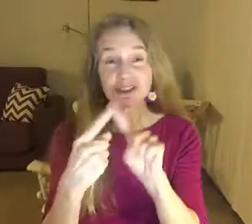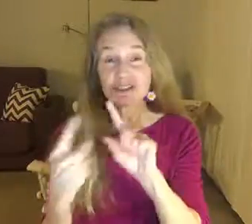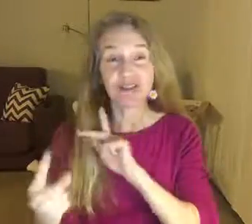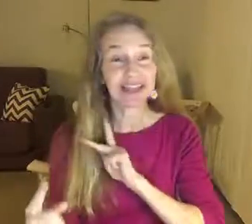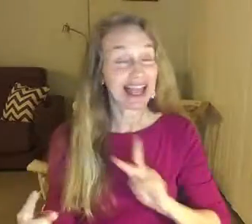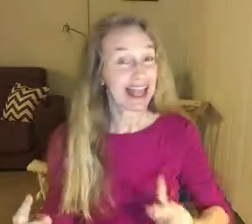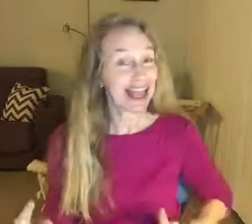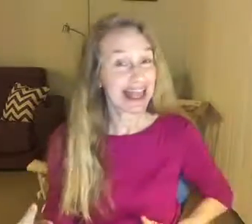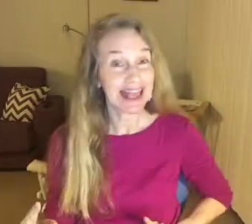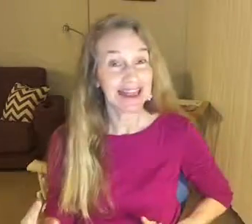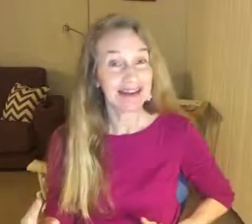to the cave,